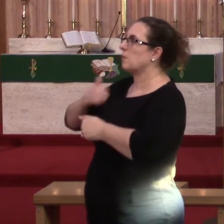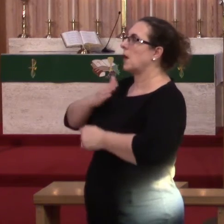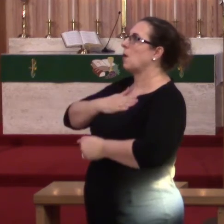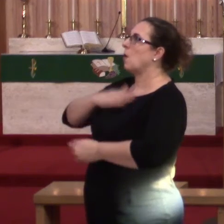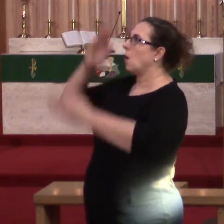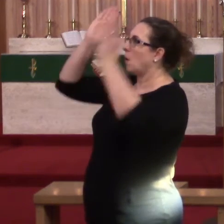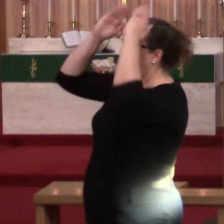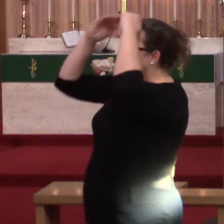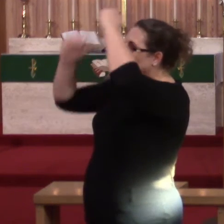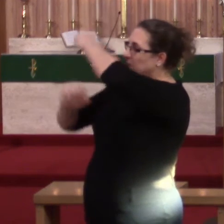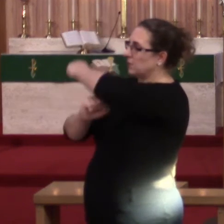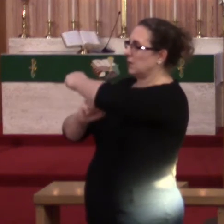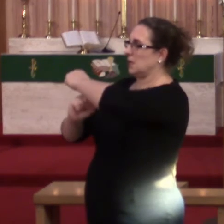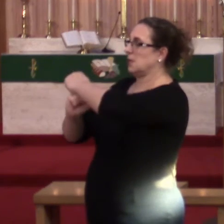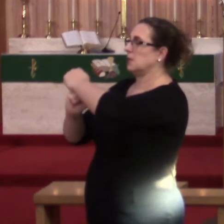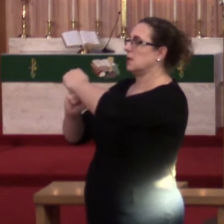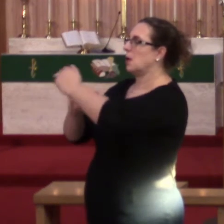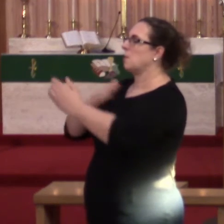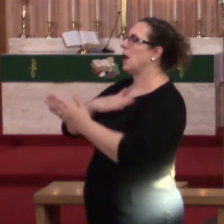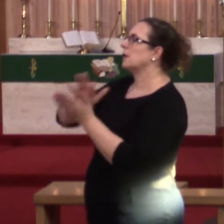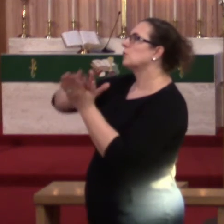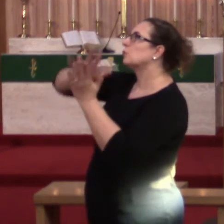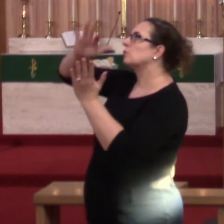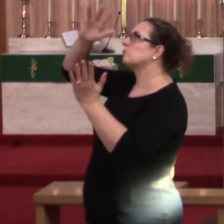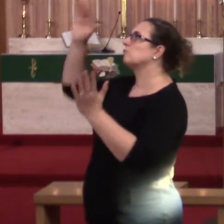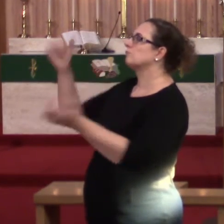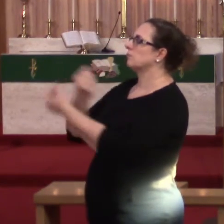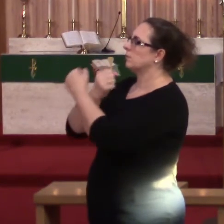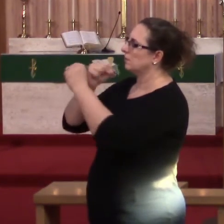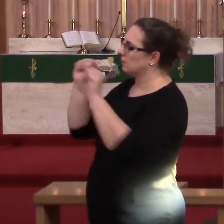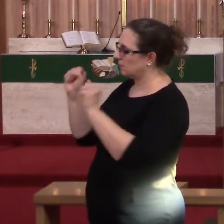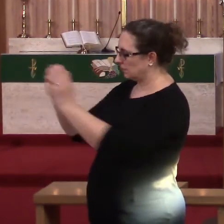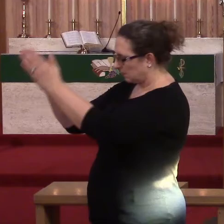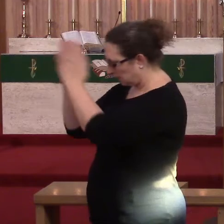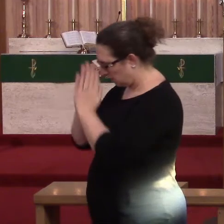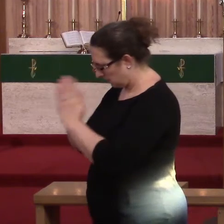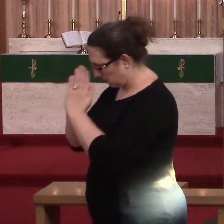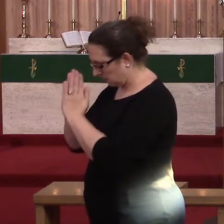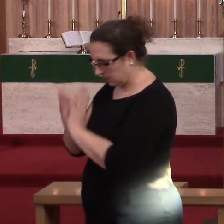my hopes, and foundation, and my glory and salvation. Amen.